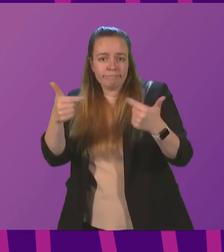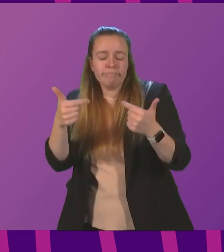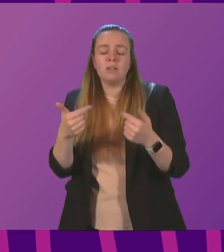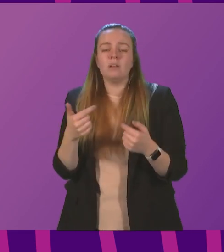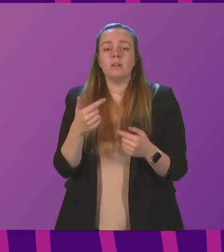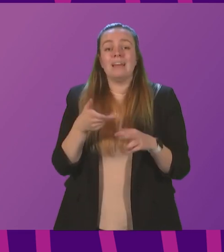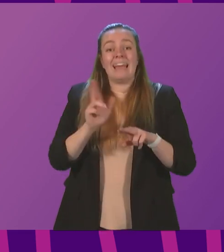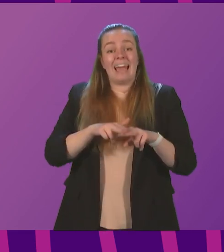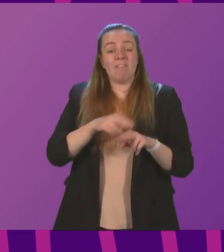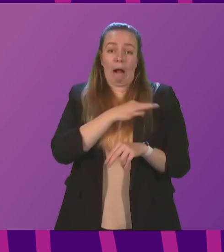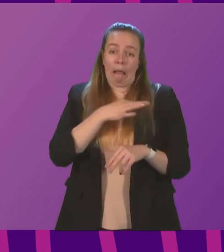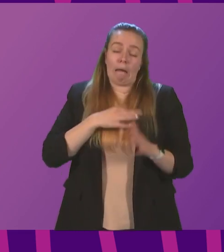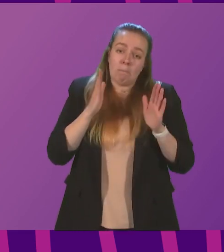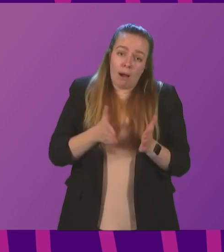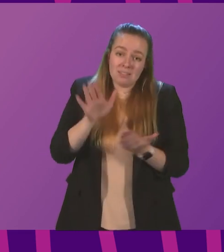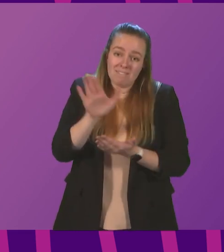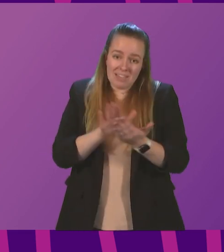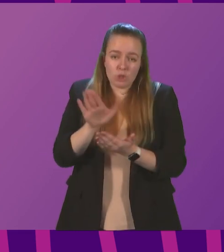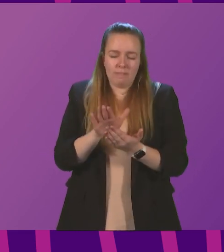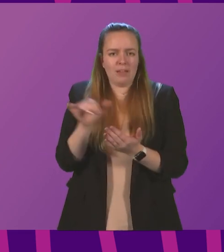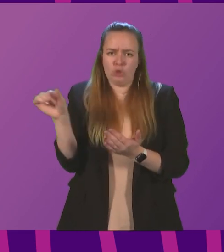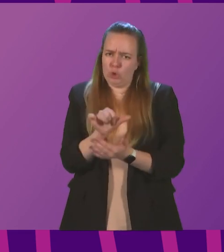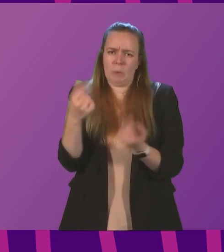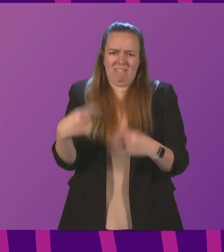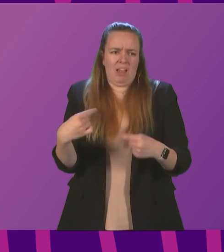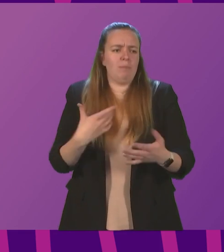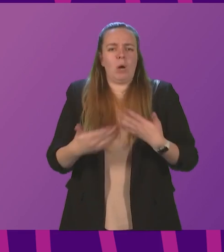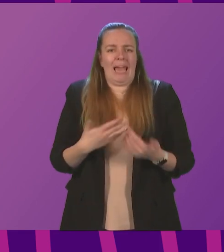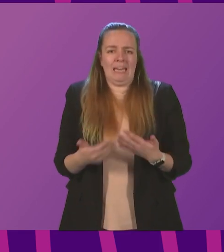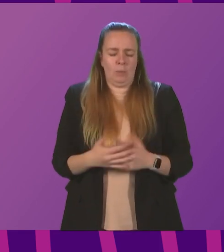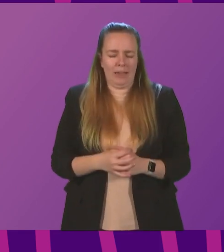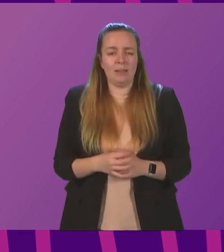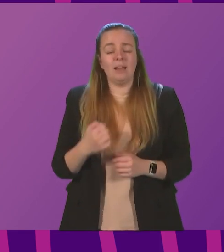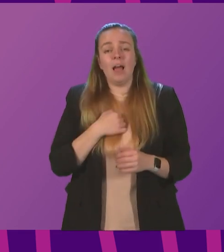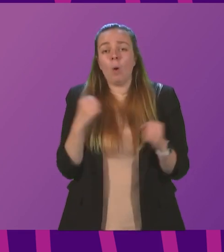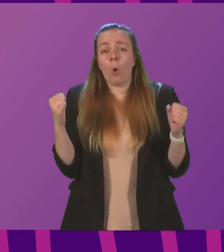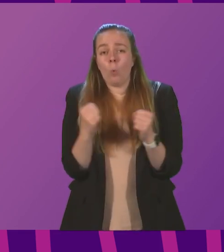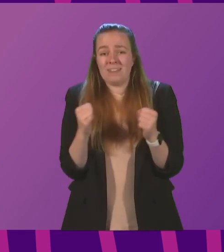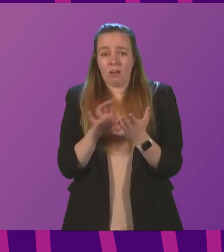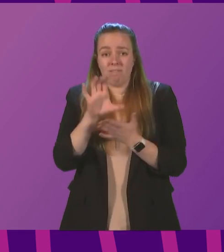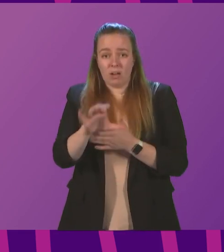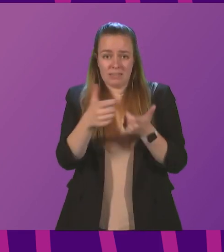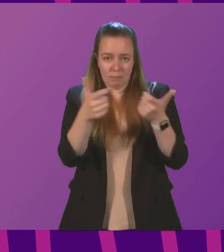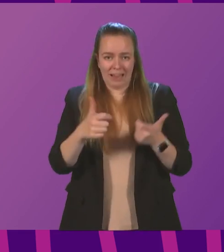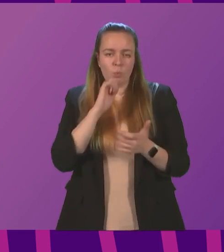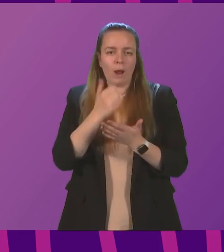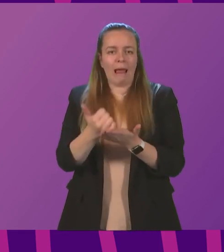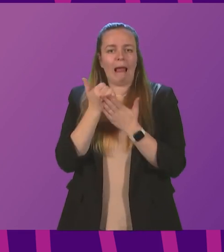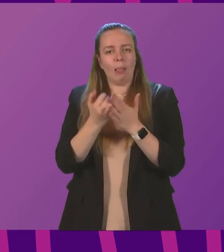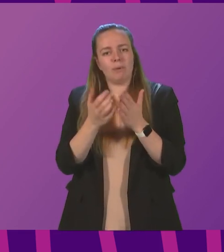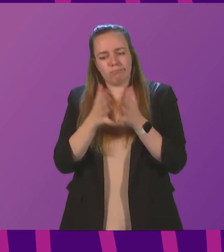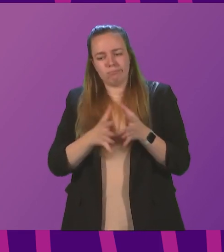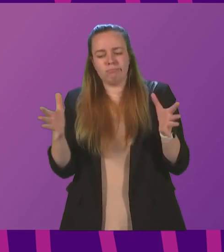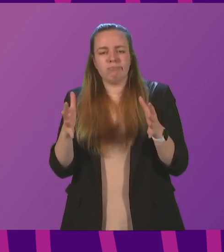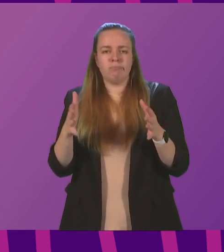necessary, the option to have a face-to-face consultation should always be available. Our winter funding package will help increase NHS and social